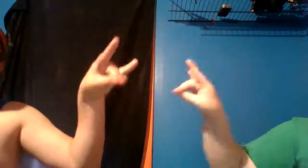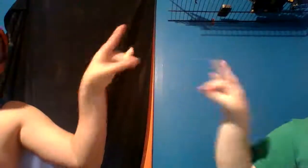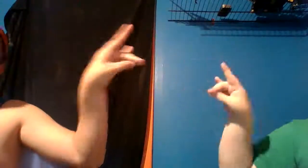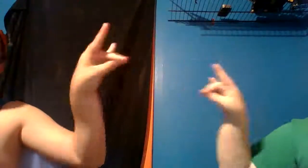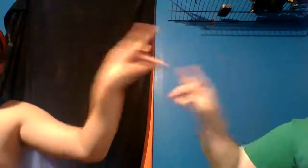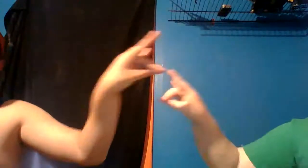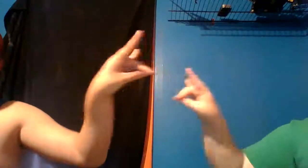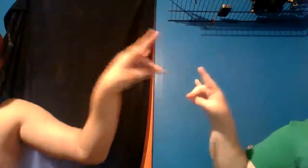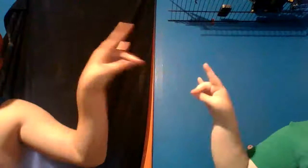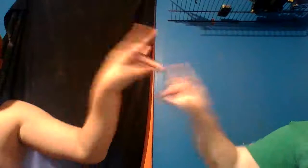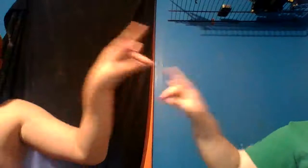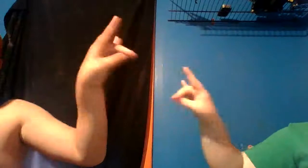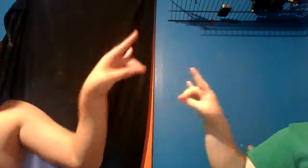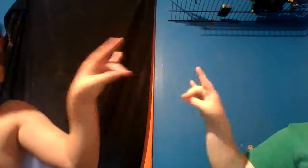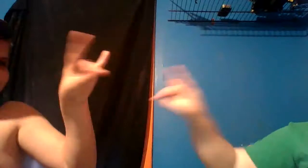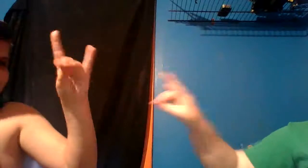is a true treasure trove.